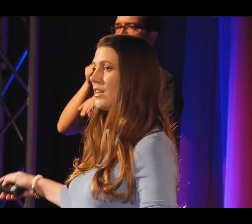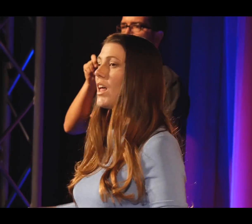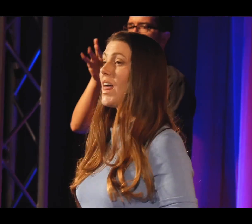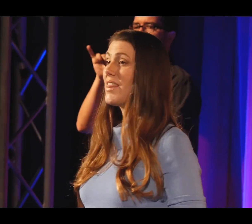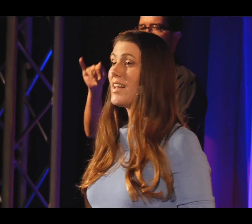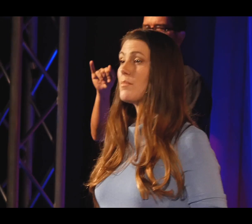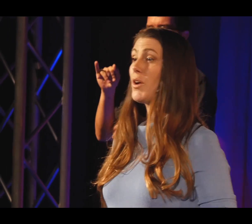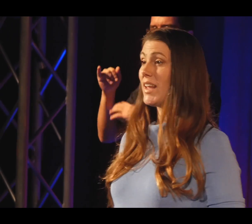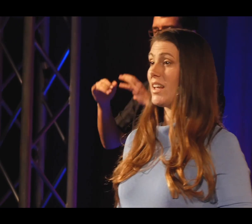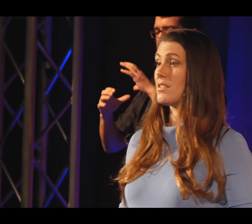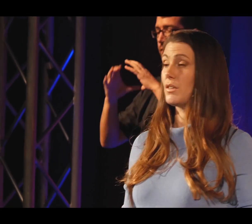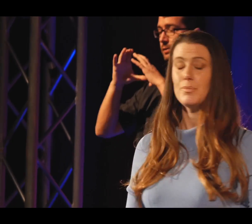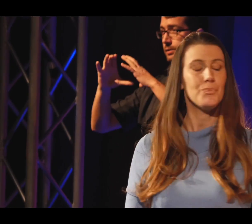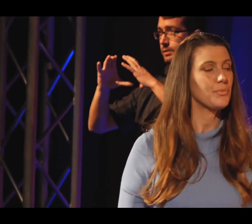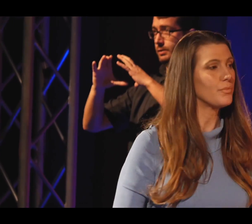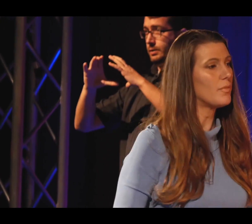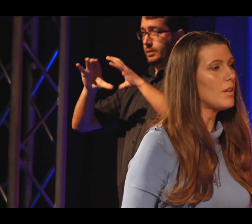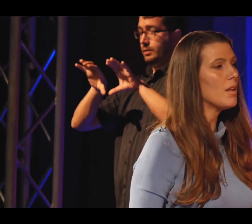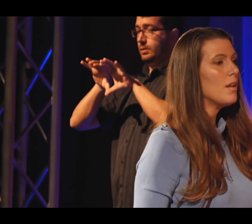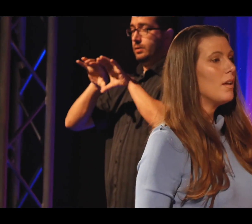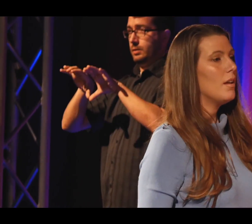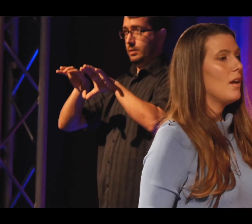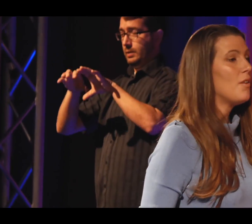ugly thing, that's brain cancer.